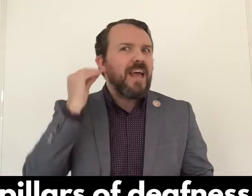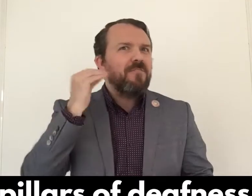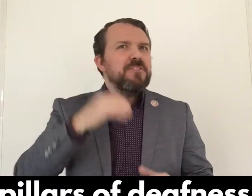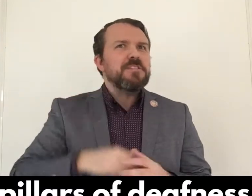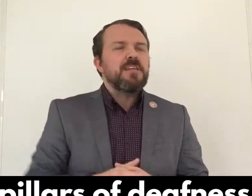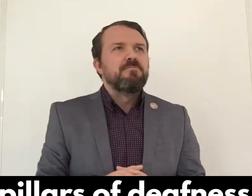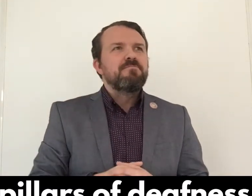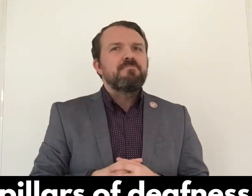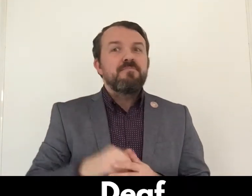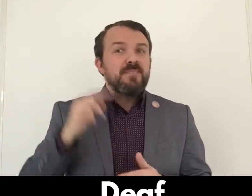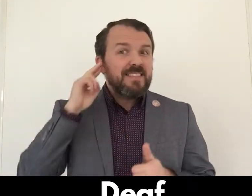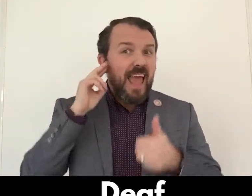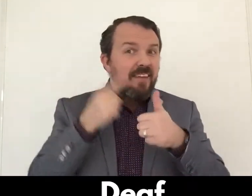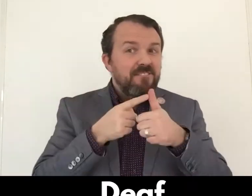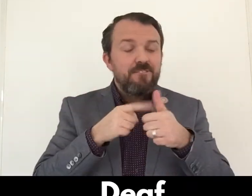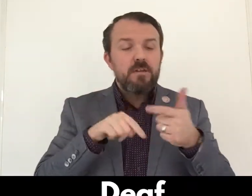definite, definite,